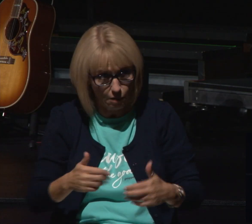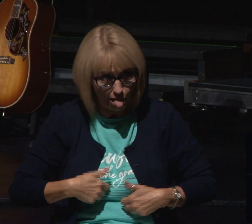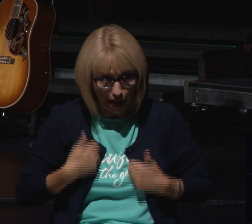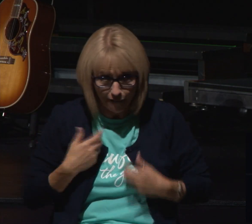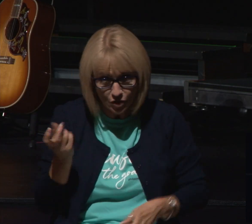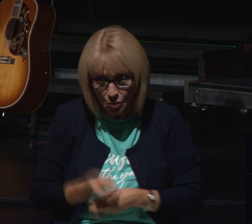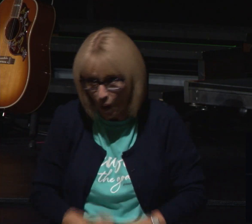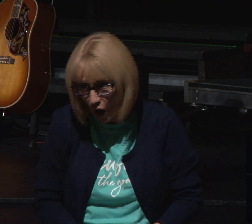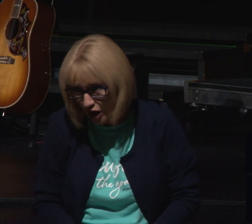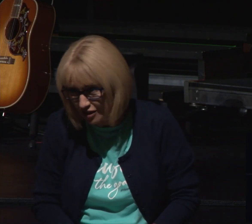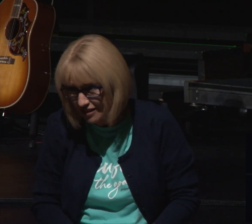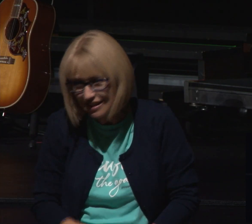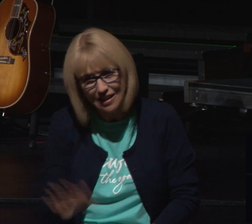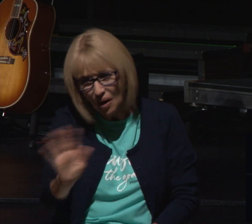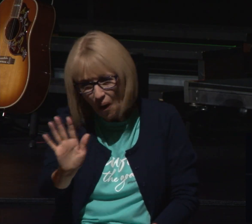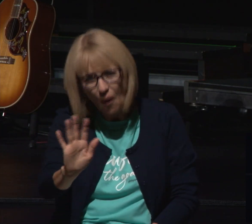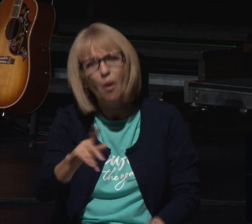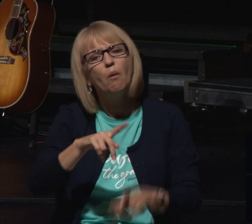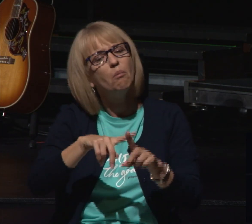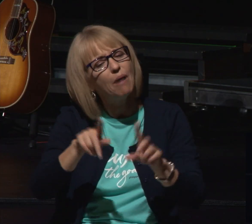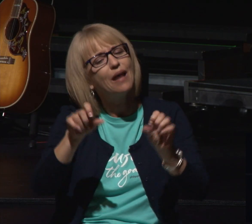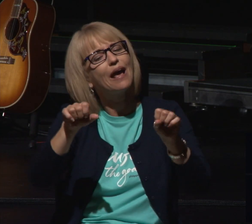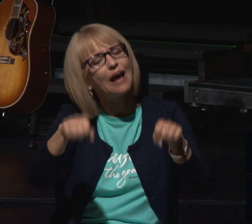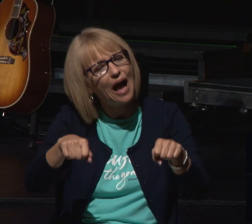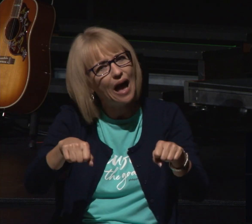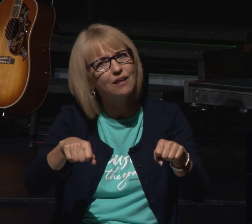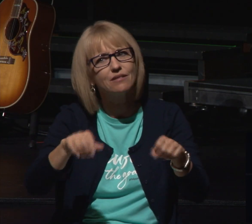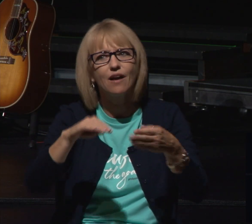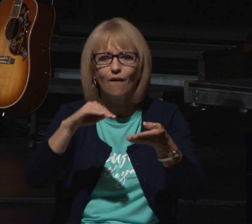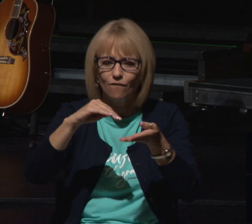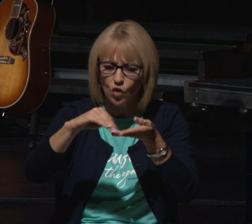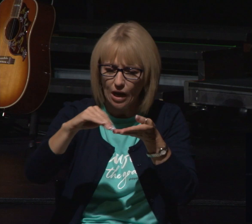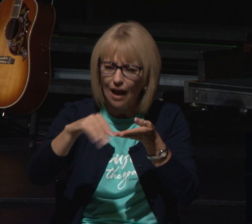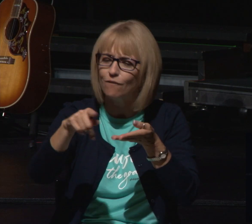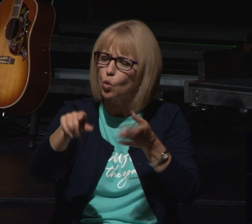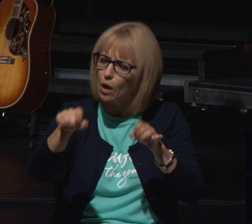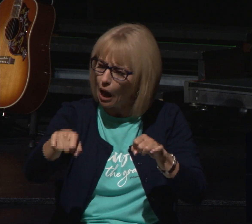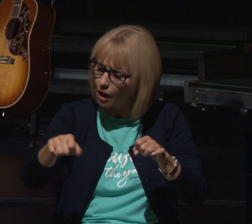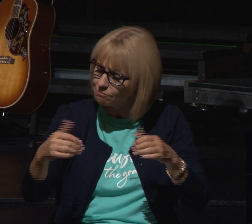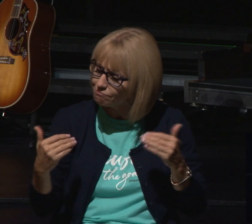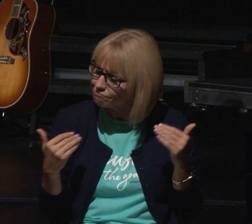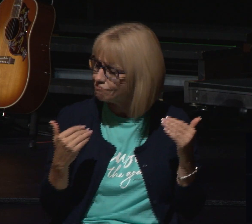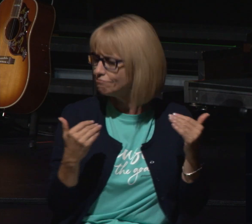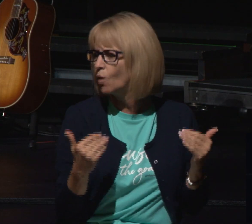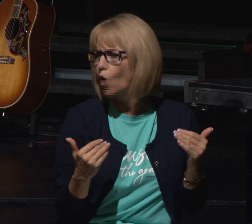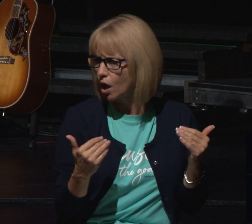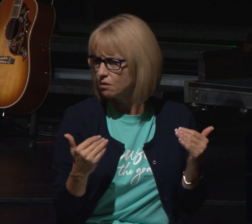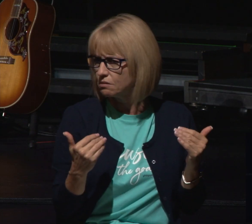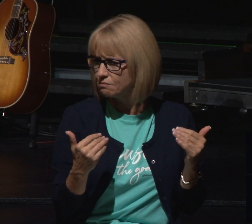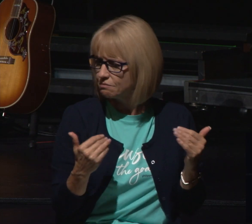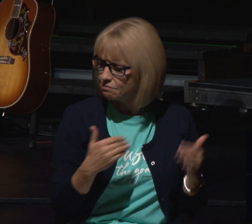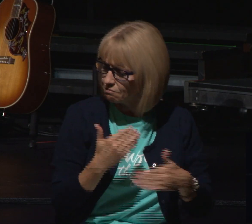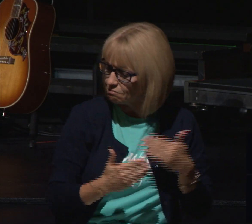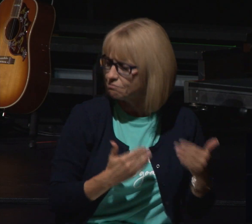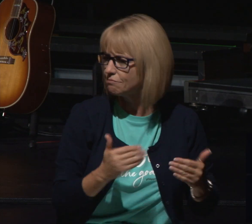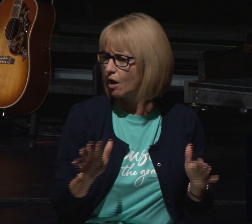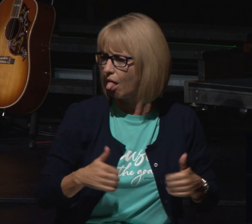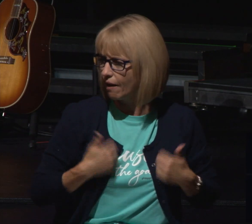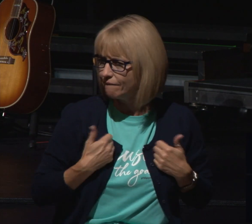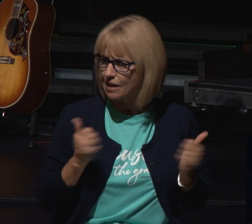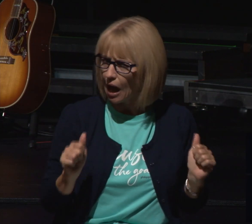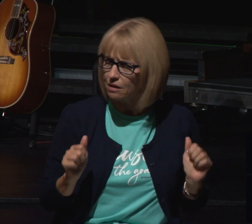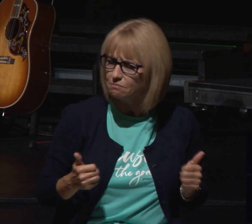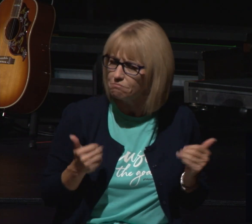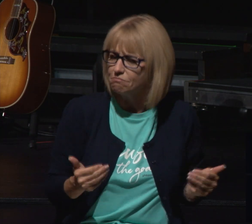but there is a place of forgiveness and there definitely is a place of moving on your future is god's future